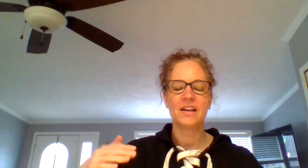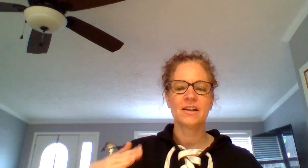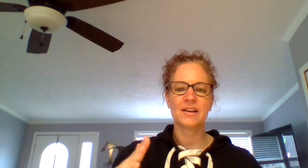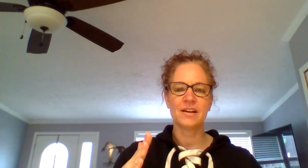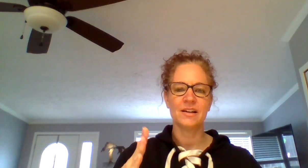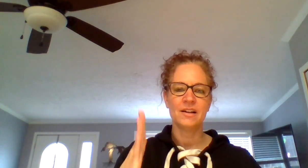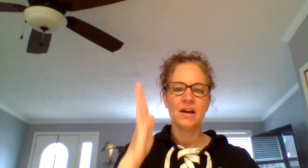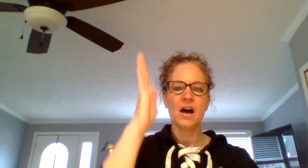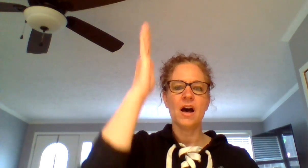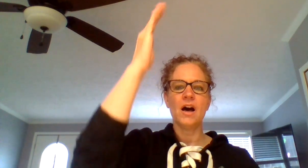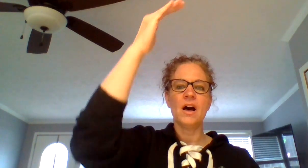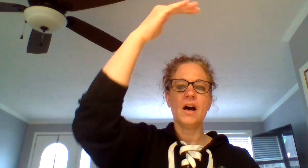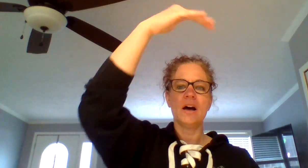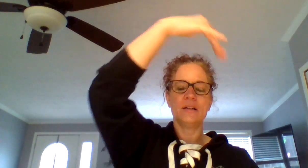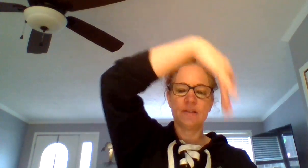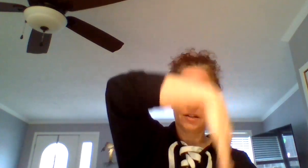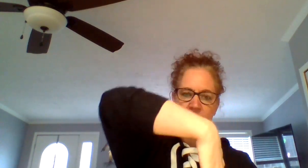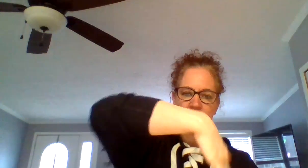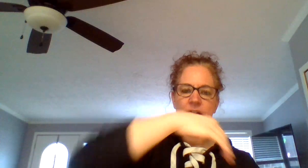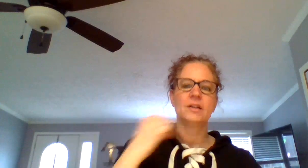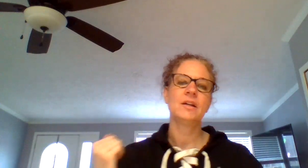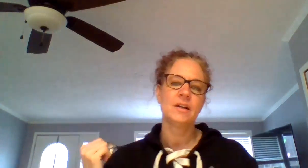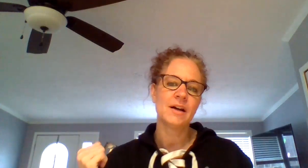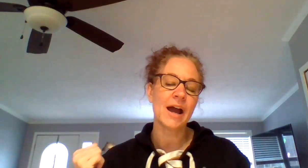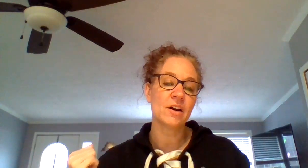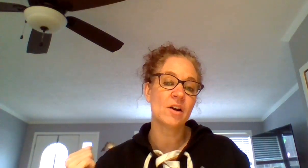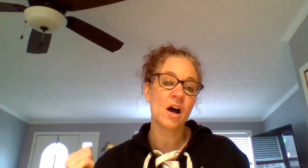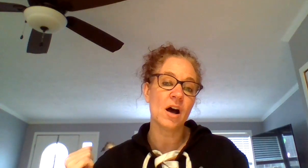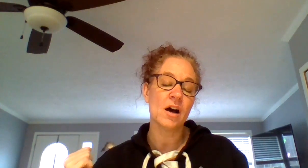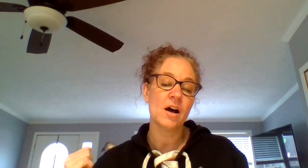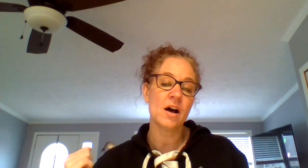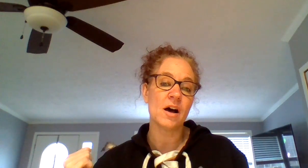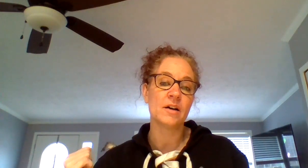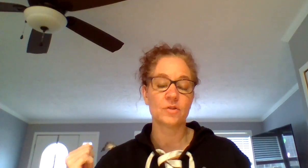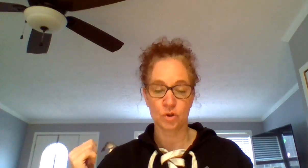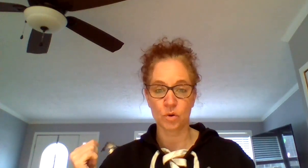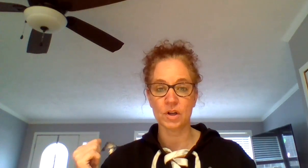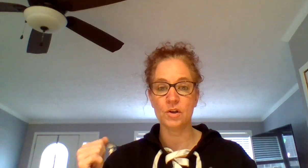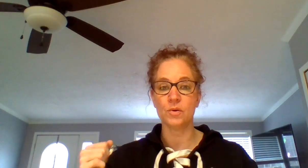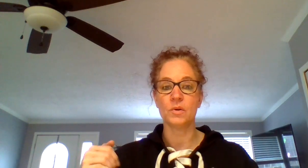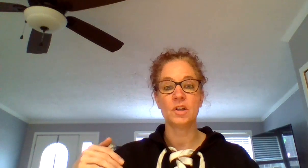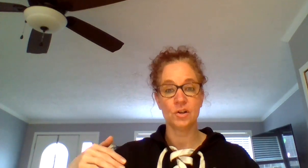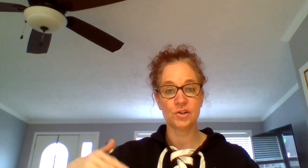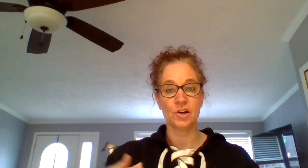C, uh, t. I heard uh, uh. Short u. Your turn.